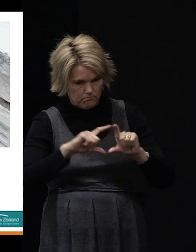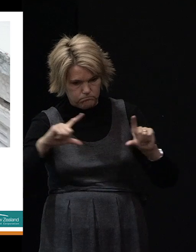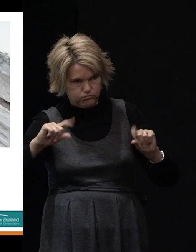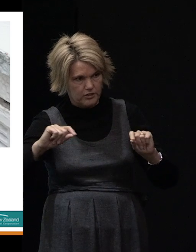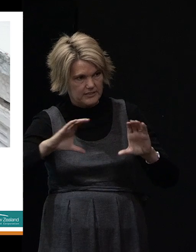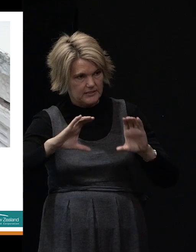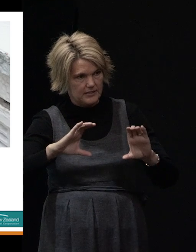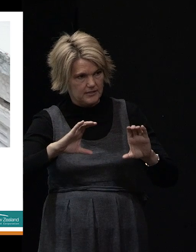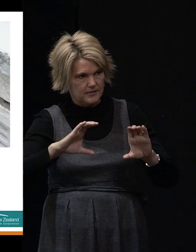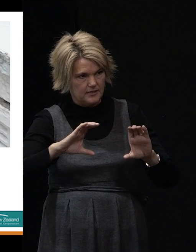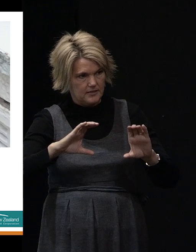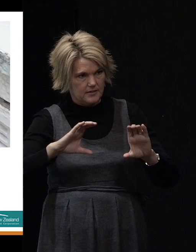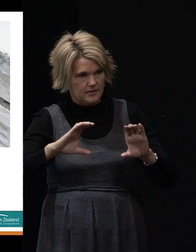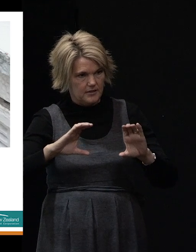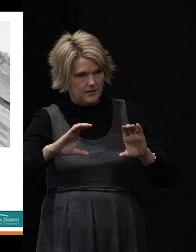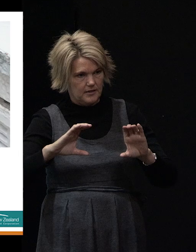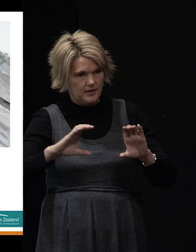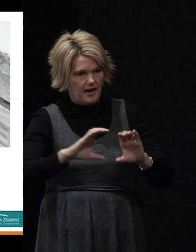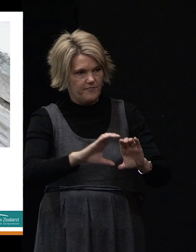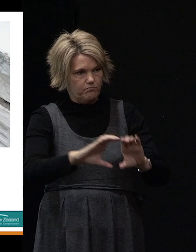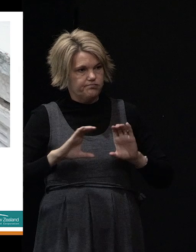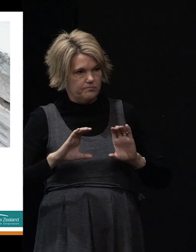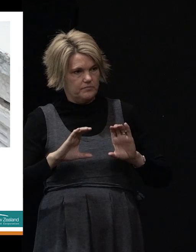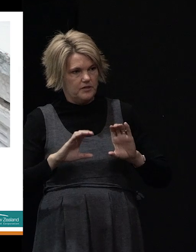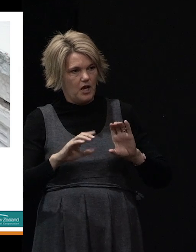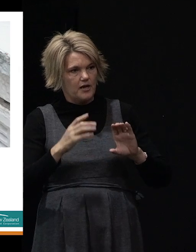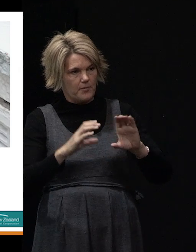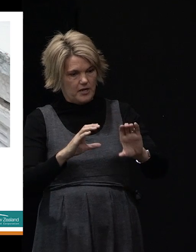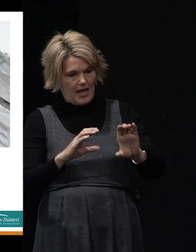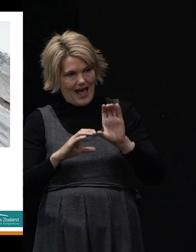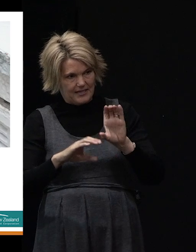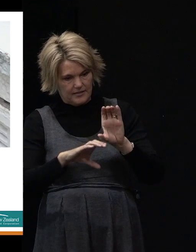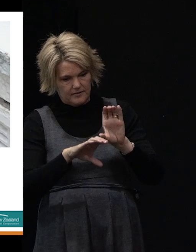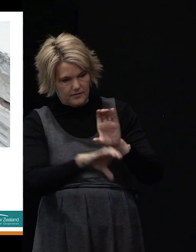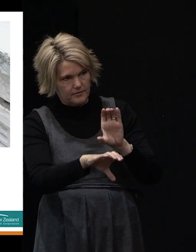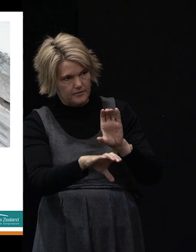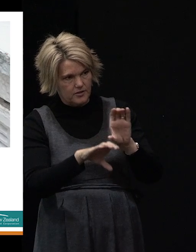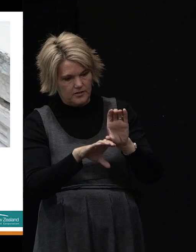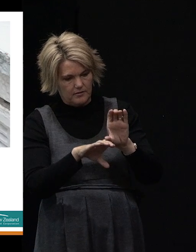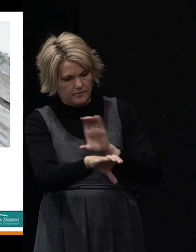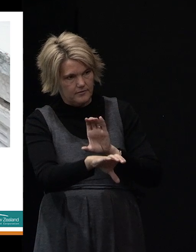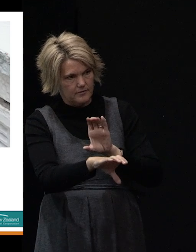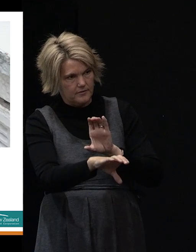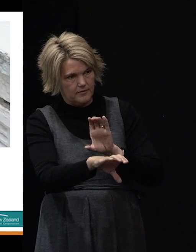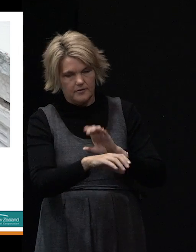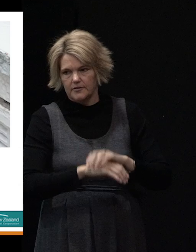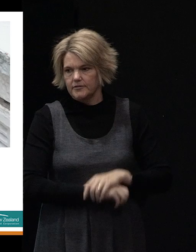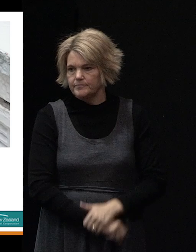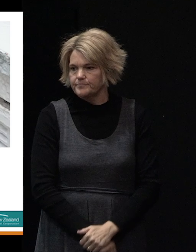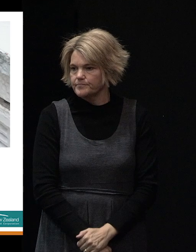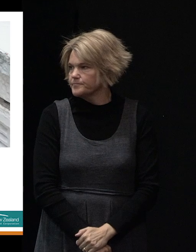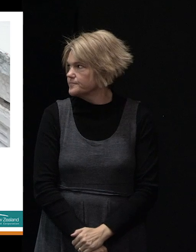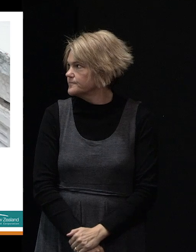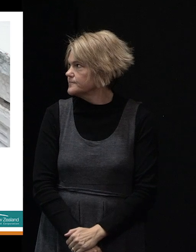laterally in relation to the two courses underneath it. So it's actually almost sheared off, sheared across